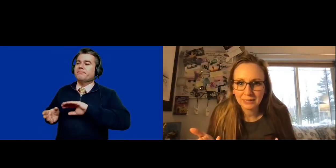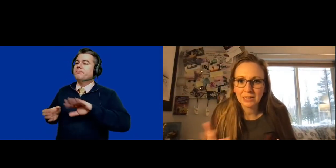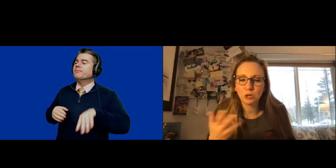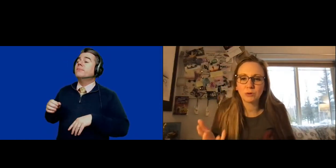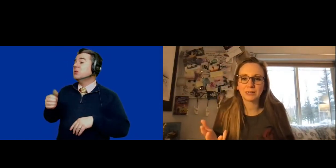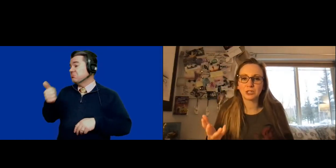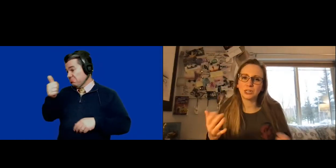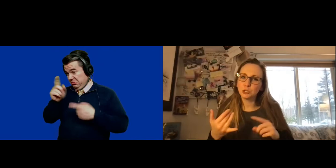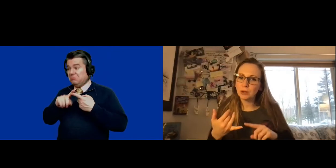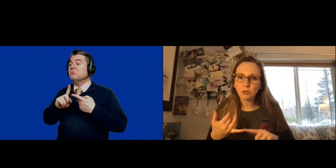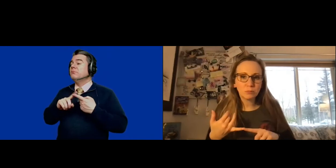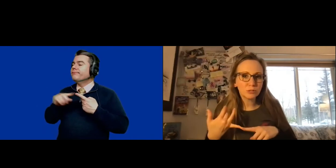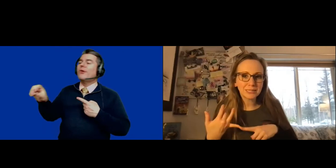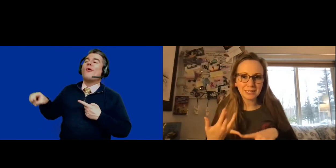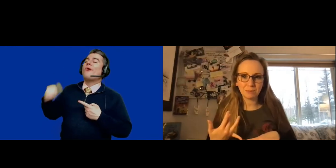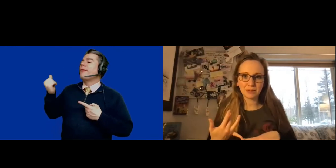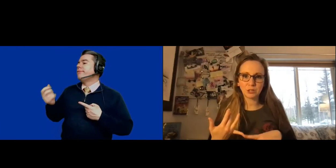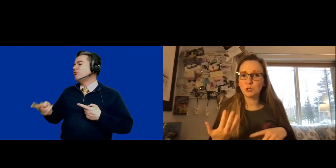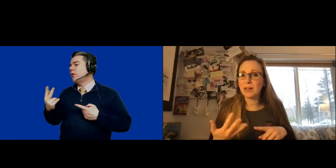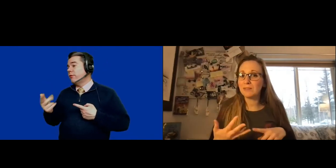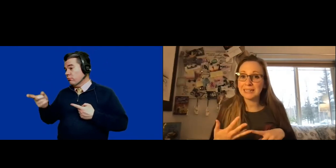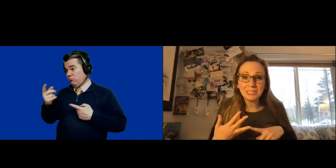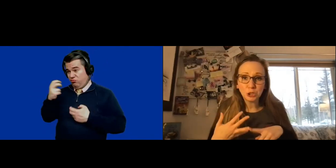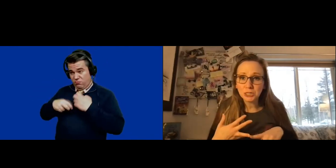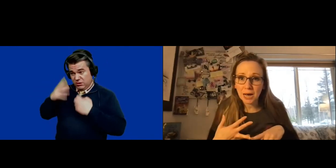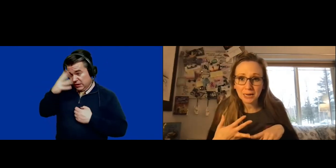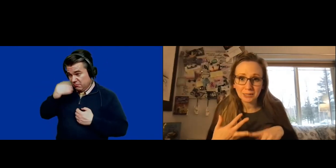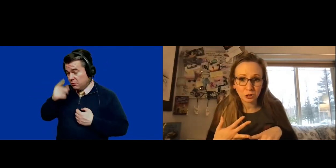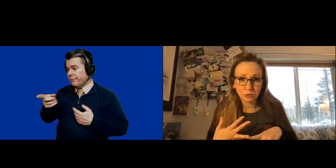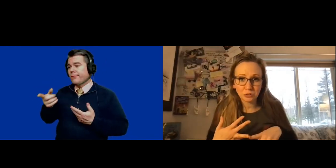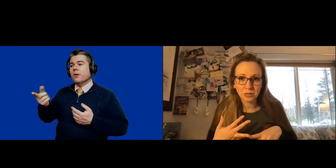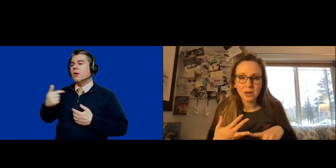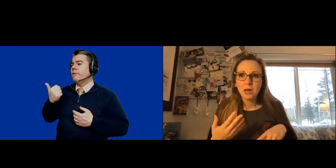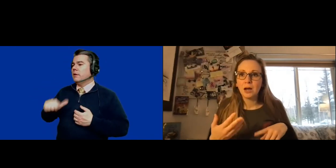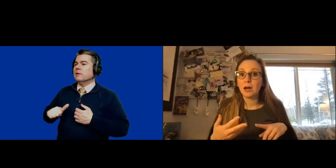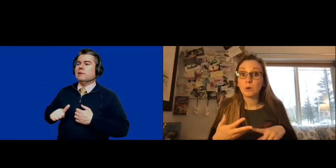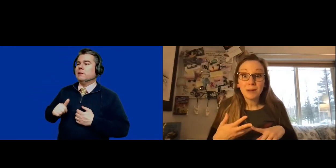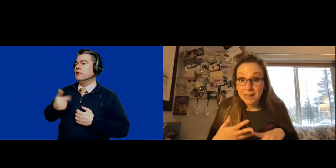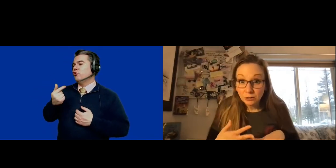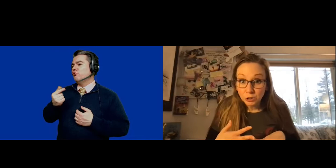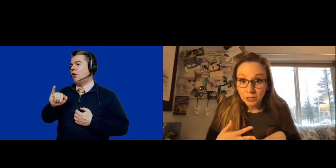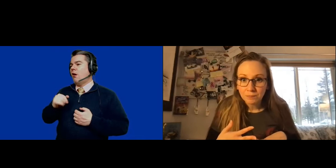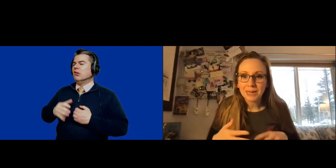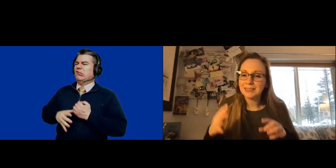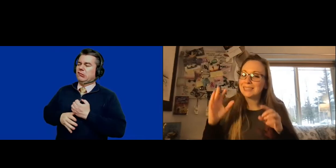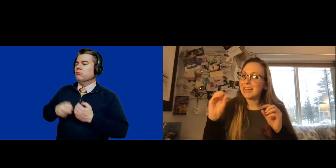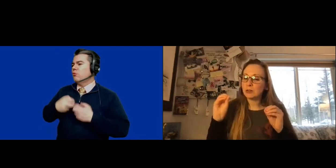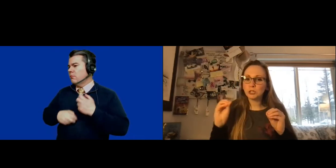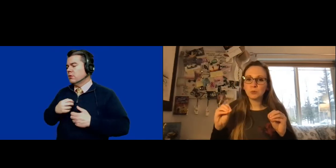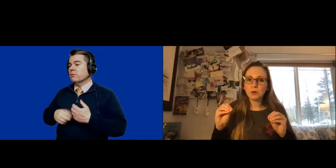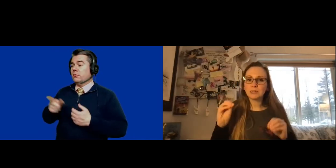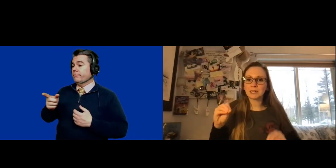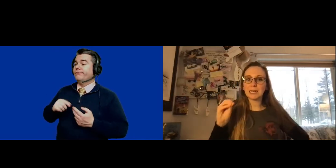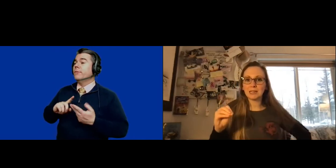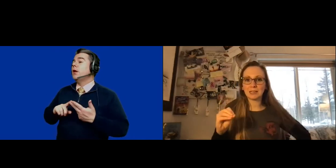things that you would like to change? Do you have trouble sleeping? Do you have any GI issues? Uh, what about energy? Okay. This